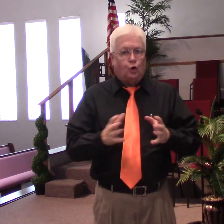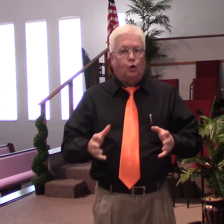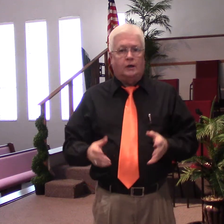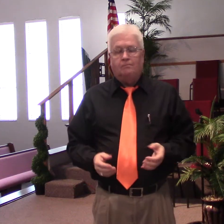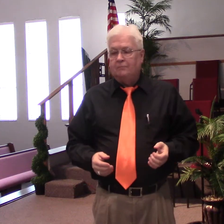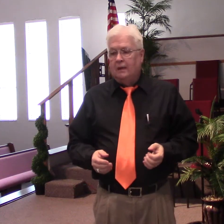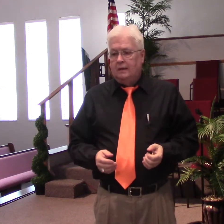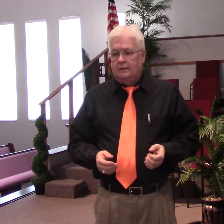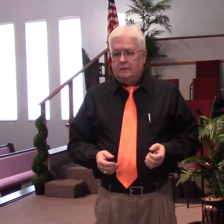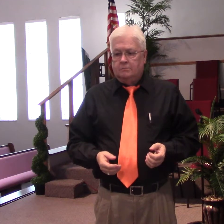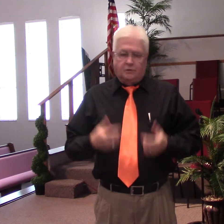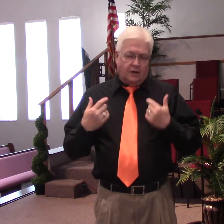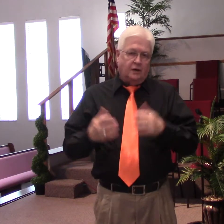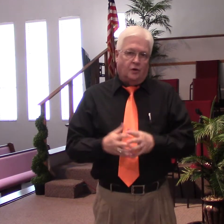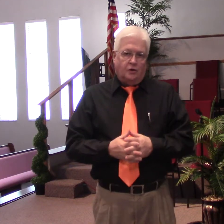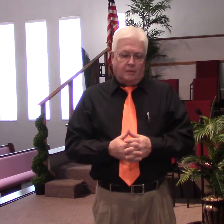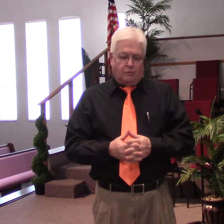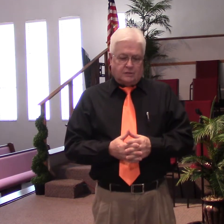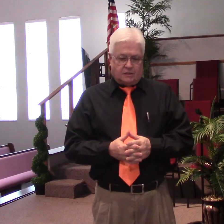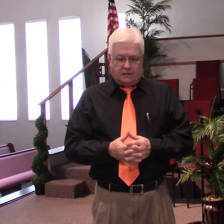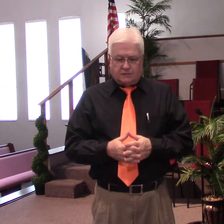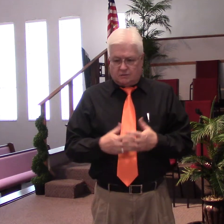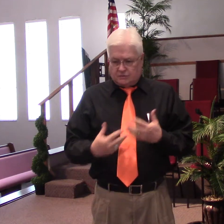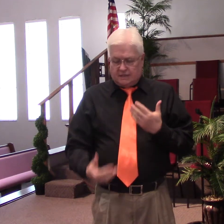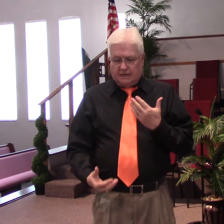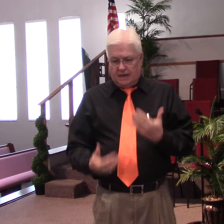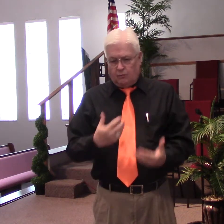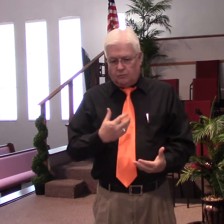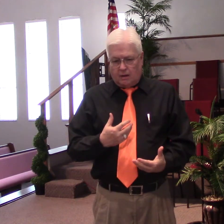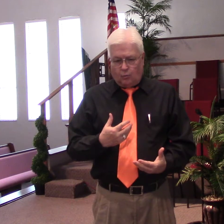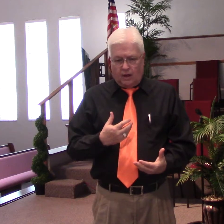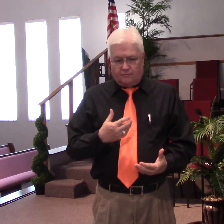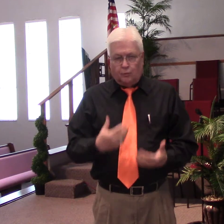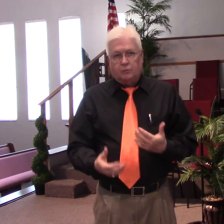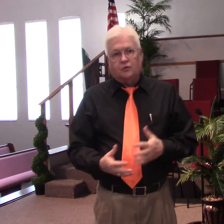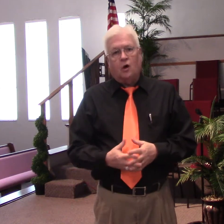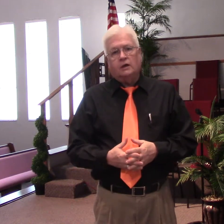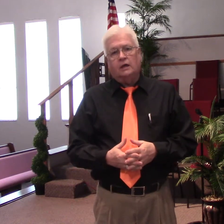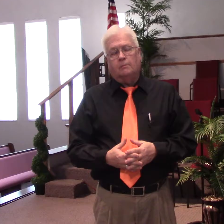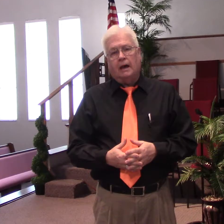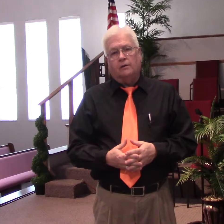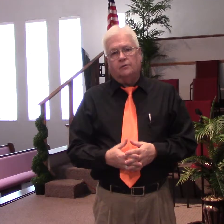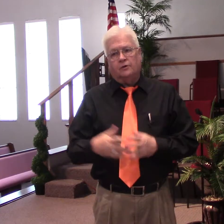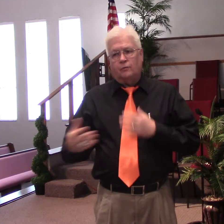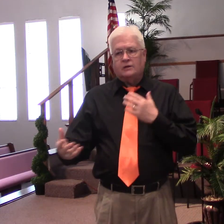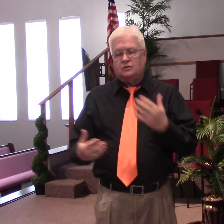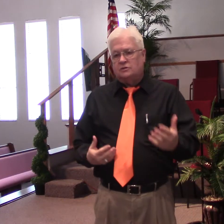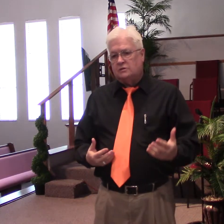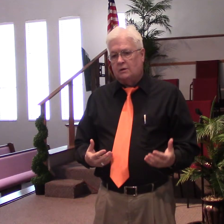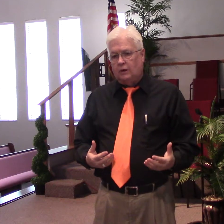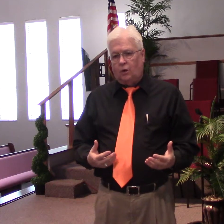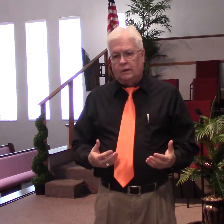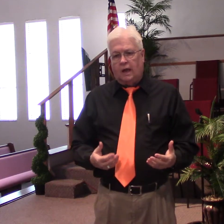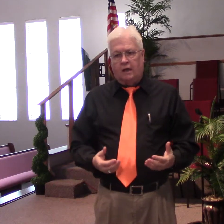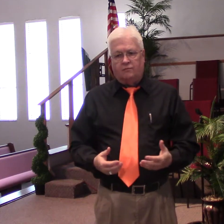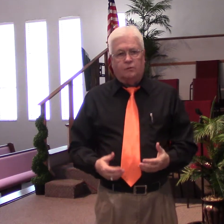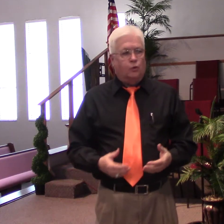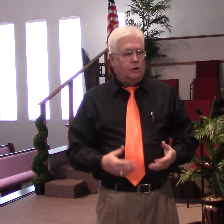good. But then it occurred to me recently as I was sitting down with my wife, and we were talking about the directions that we go in life and where